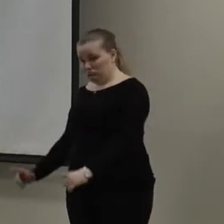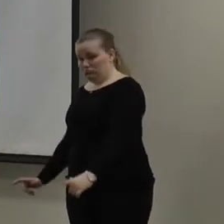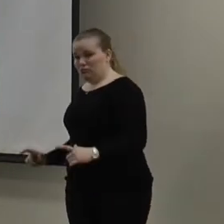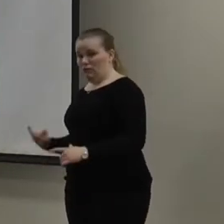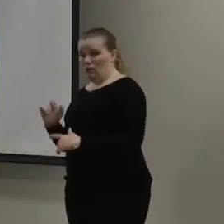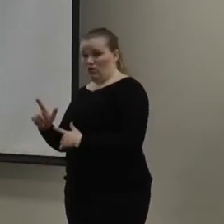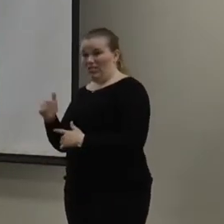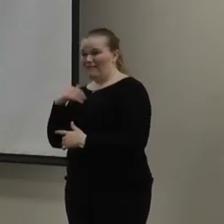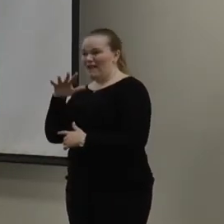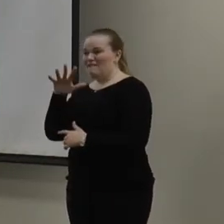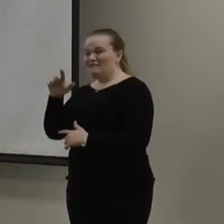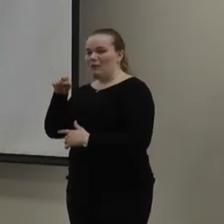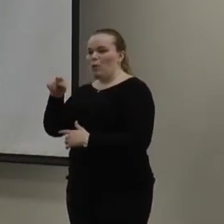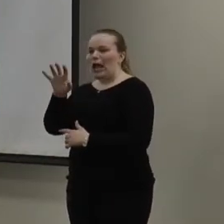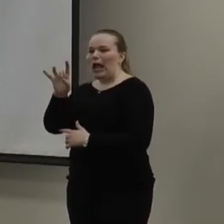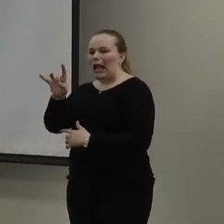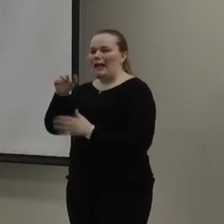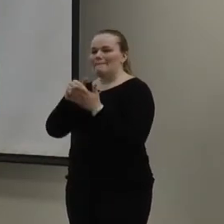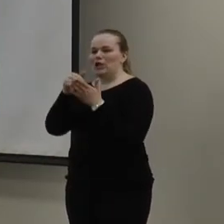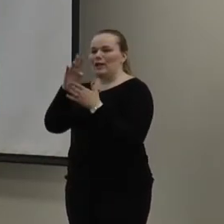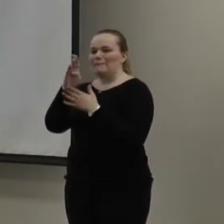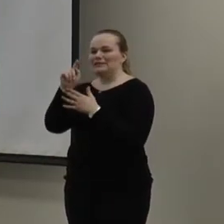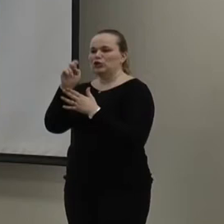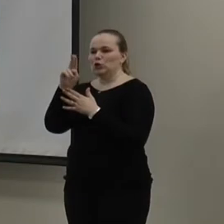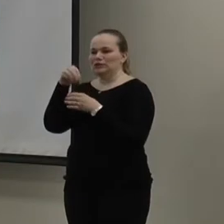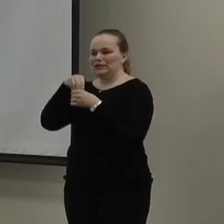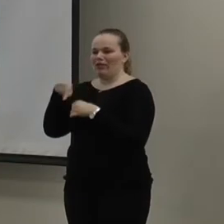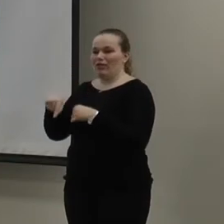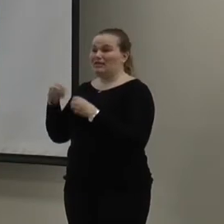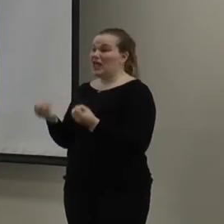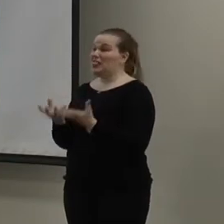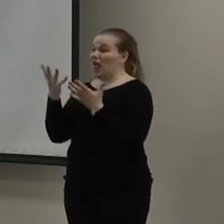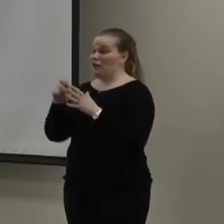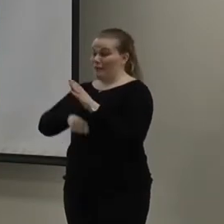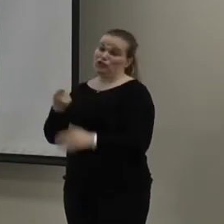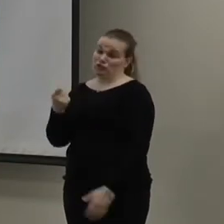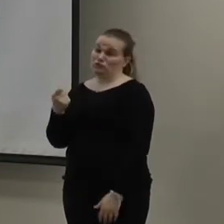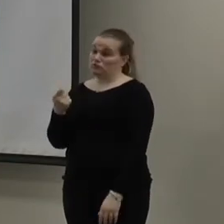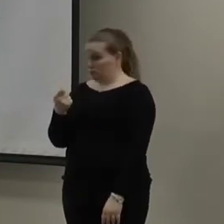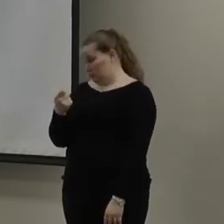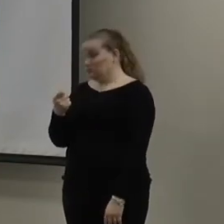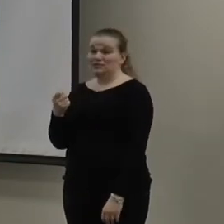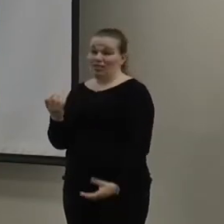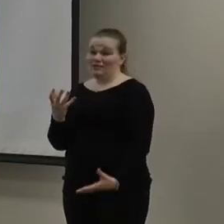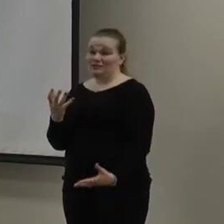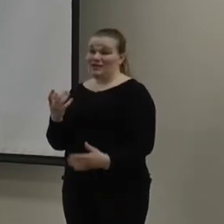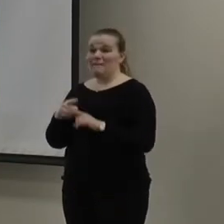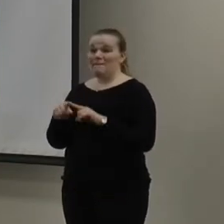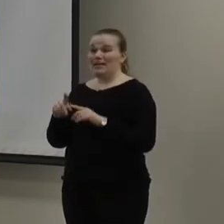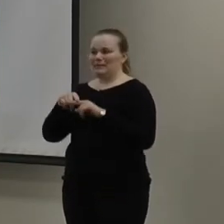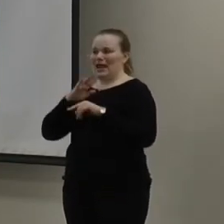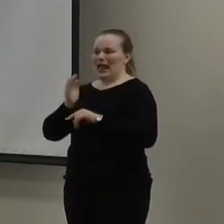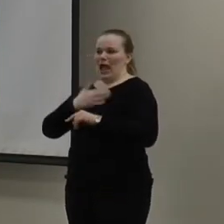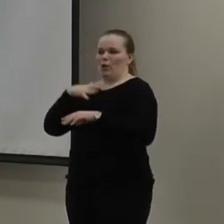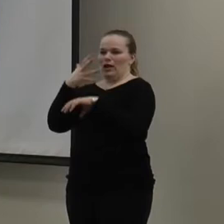And they have 5.8 million BTUs. That's a lot of matchsticks. And based off of our consumption